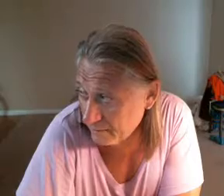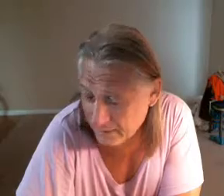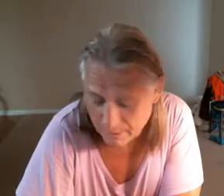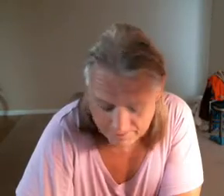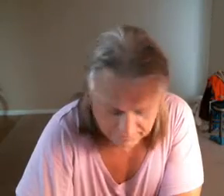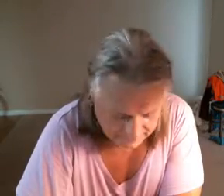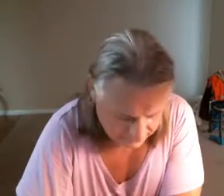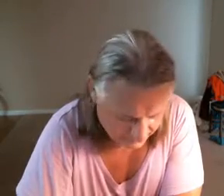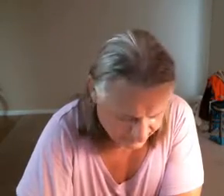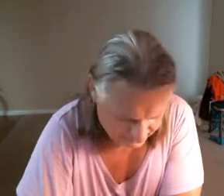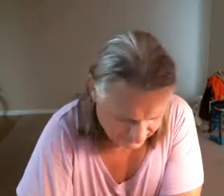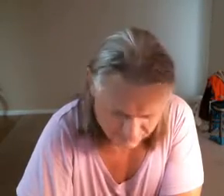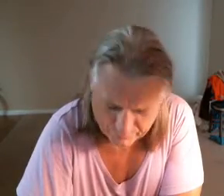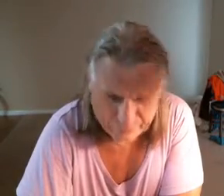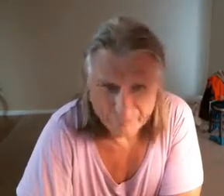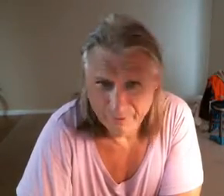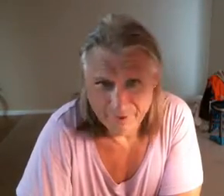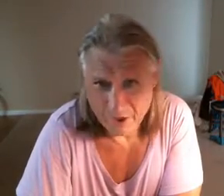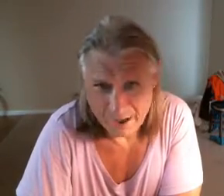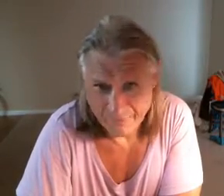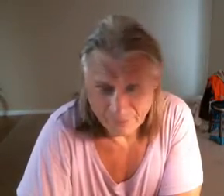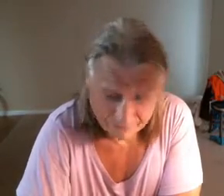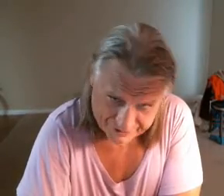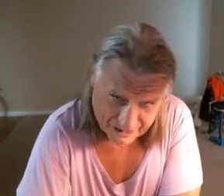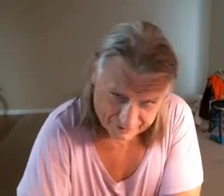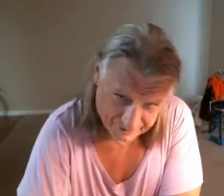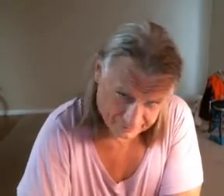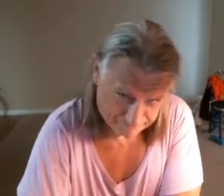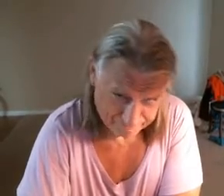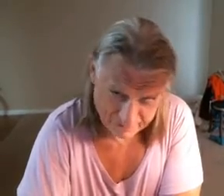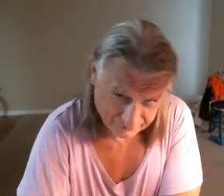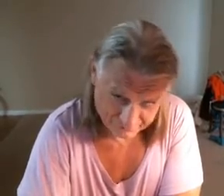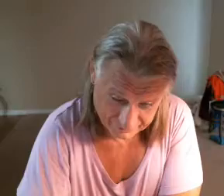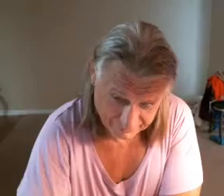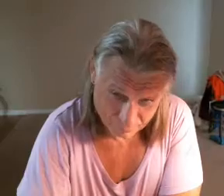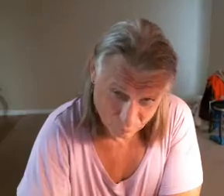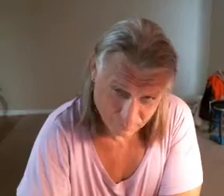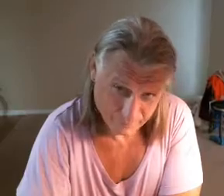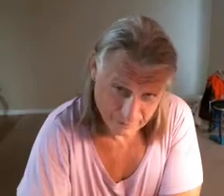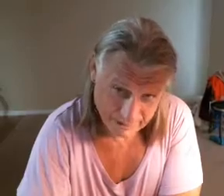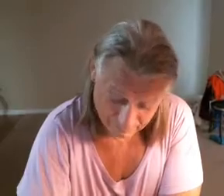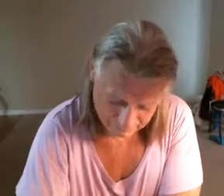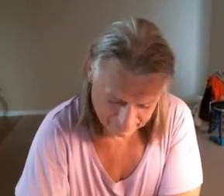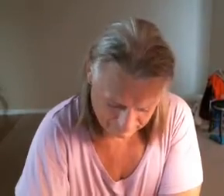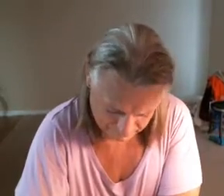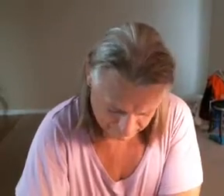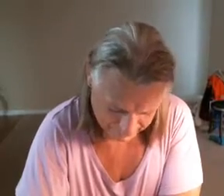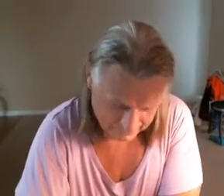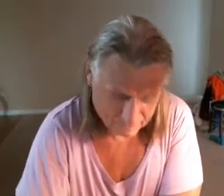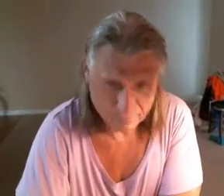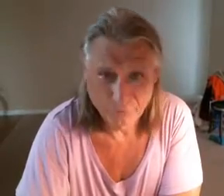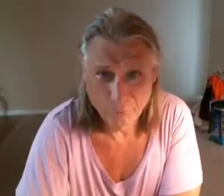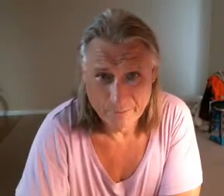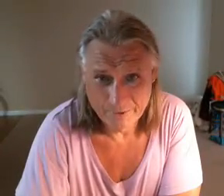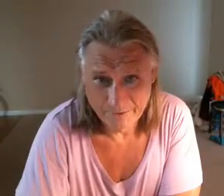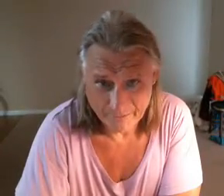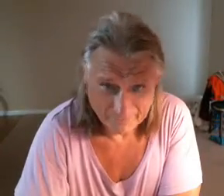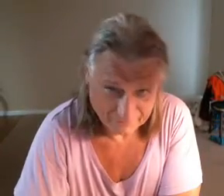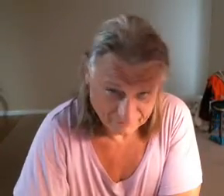but it's really really hot so I was down there basically at the pool for an hour swimming and then I